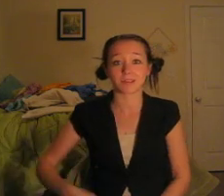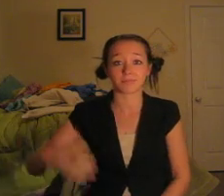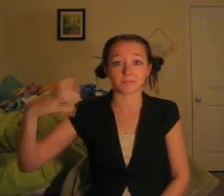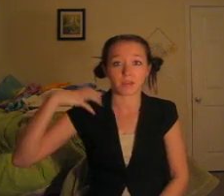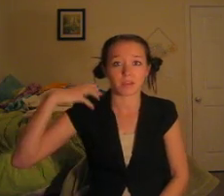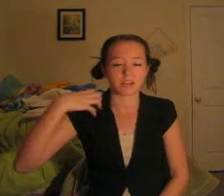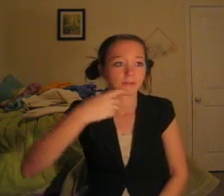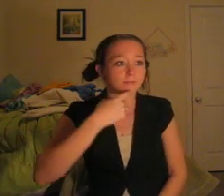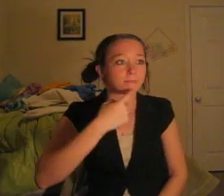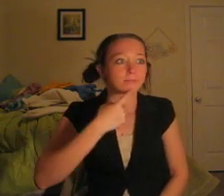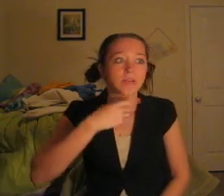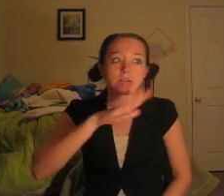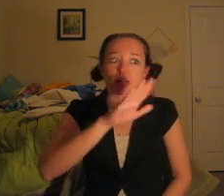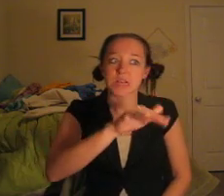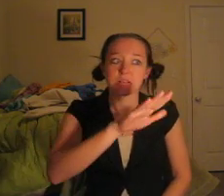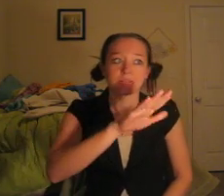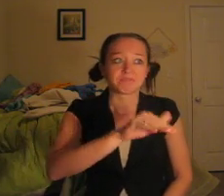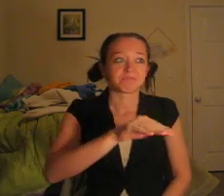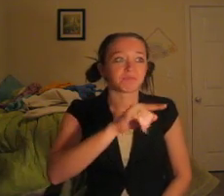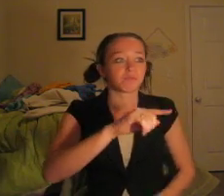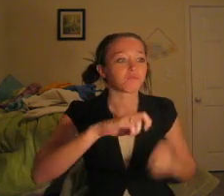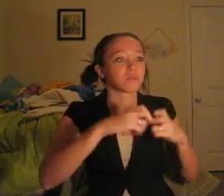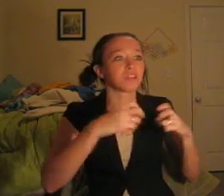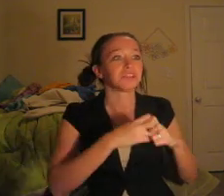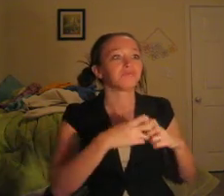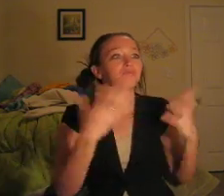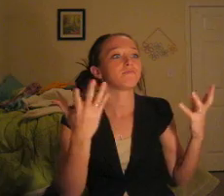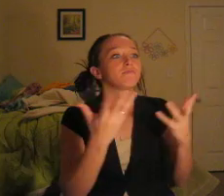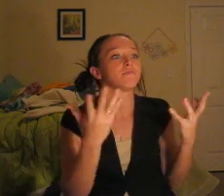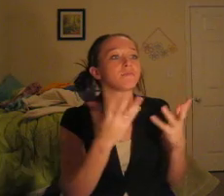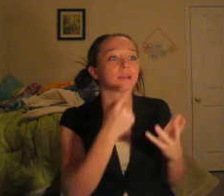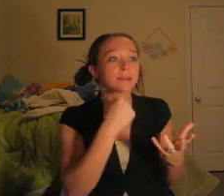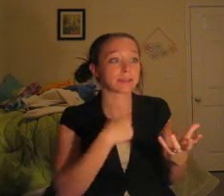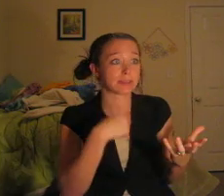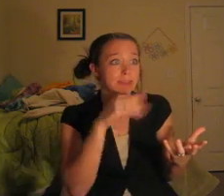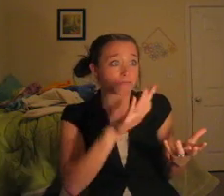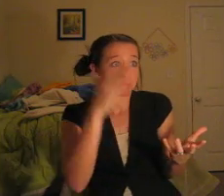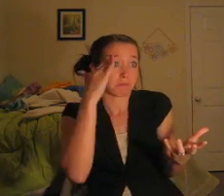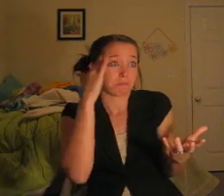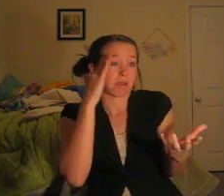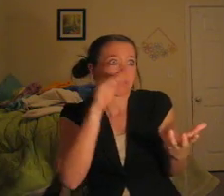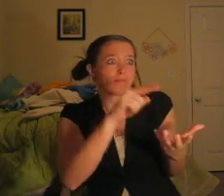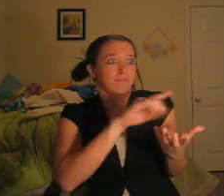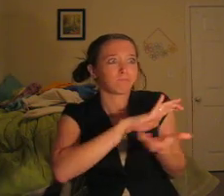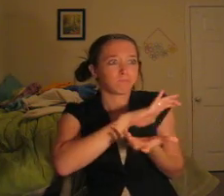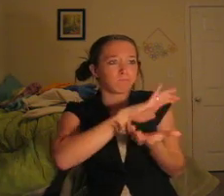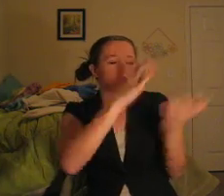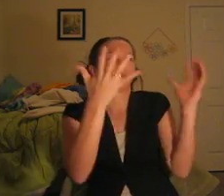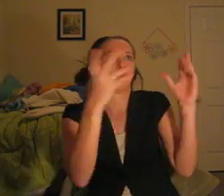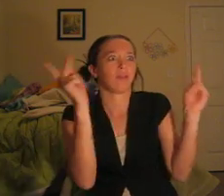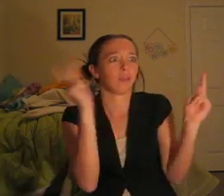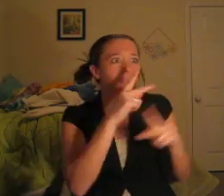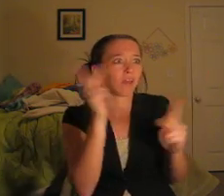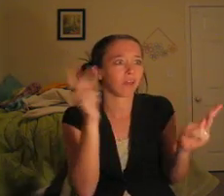The coach said Hey son, what's your problem? Tell me, have you lost your mind?